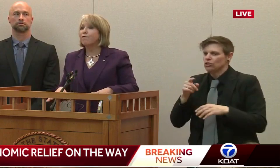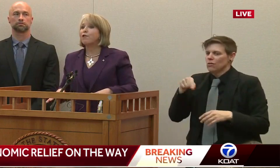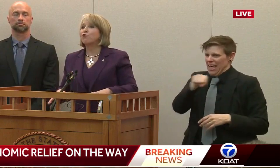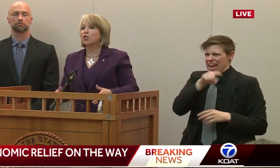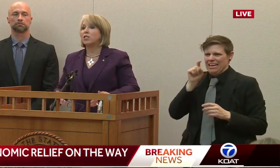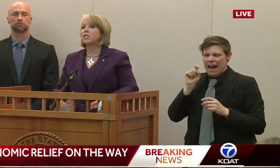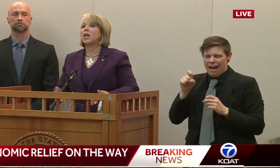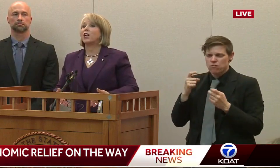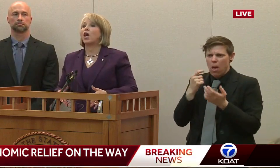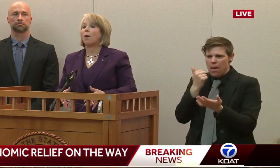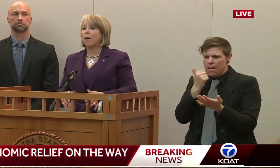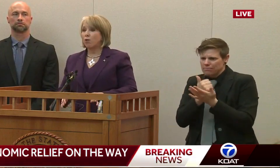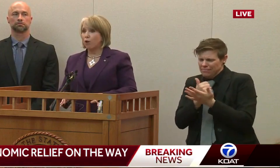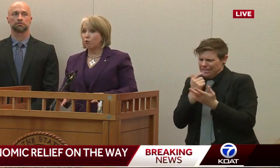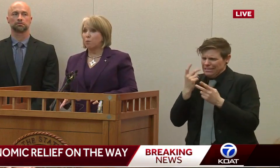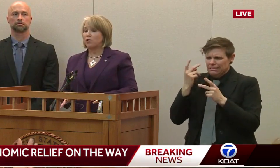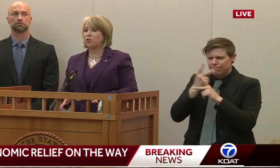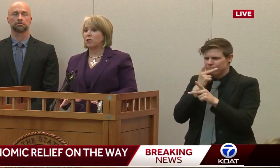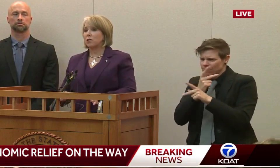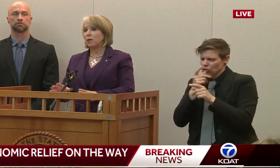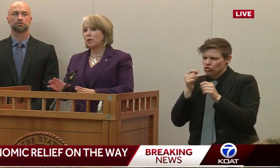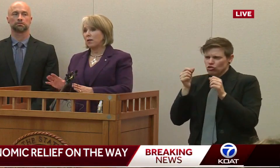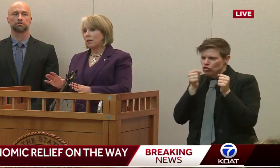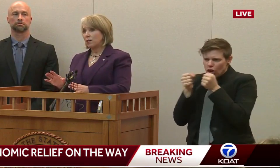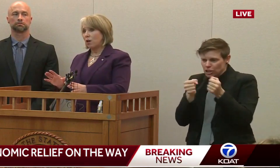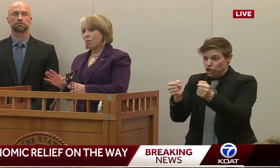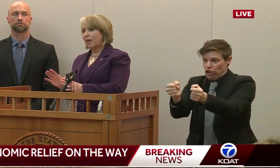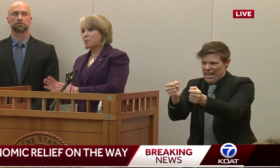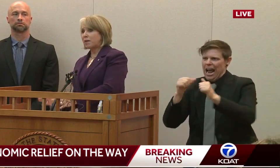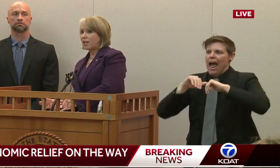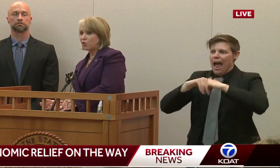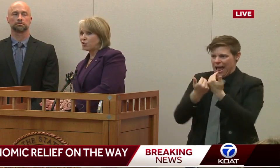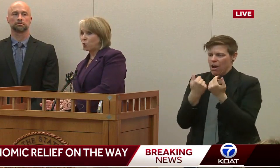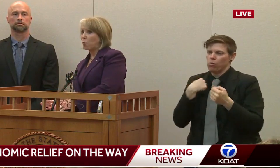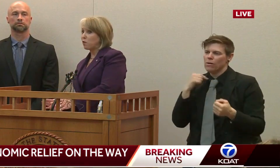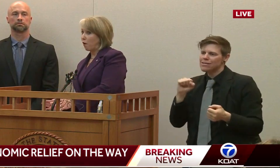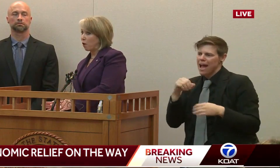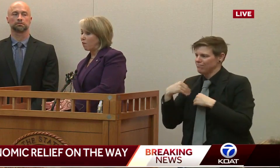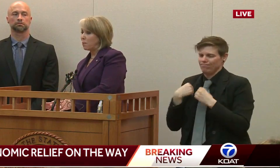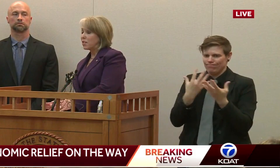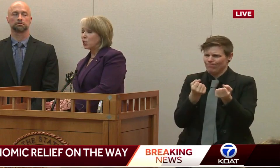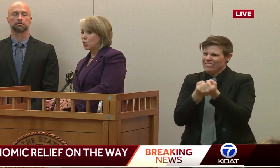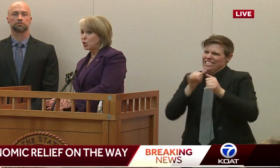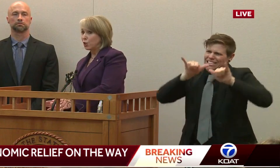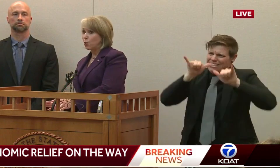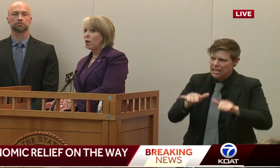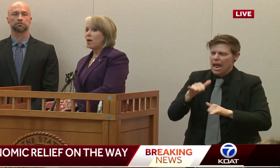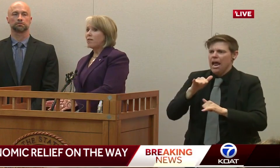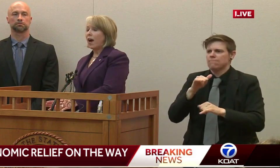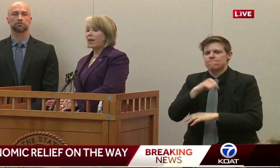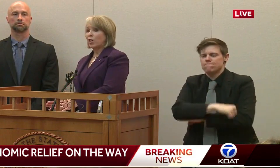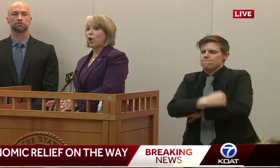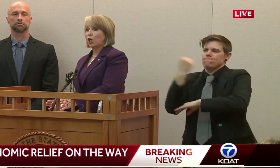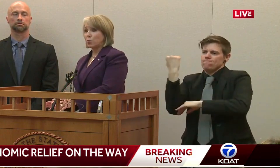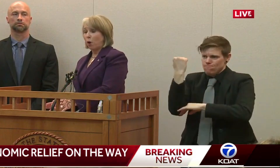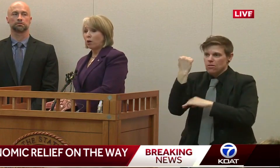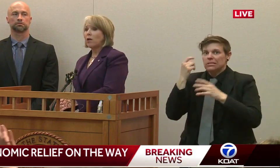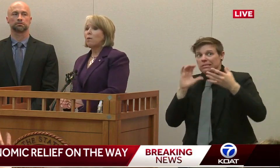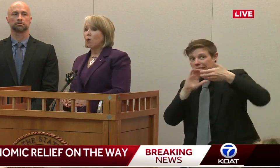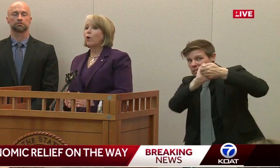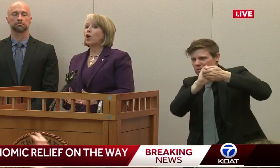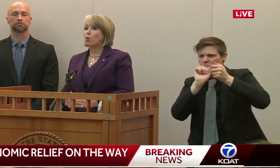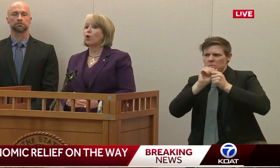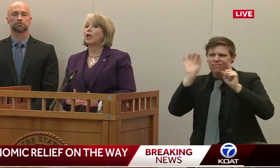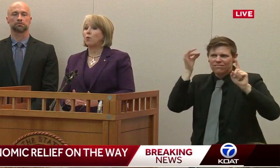provide an infusion to stand up those businesses. So my expectation is to work with the federal government to do that in large